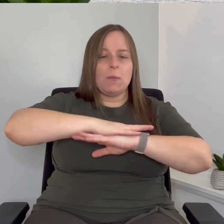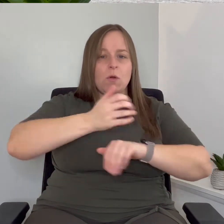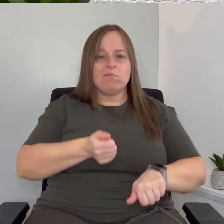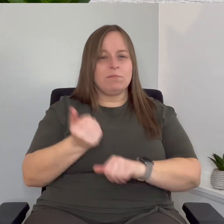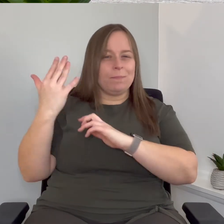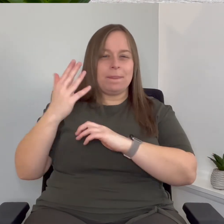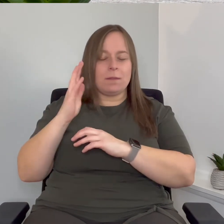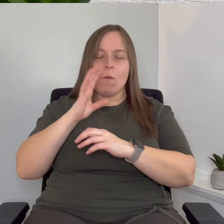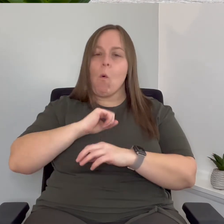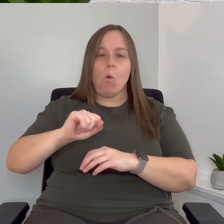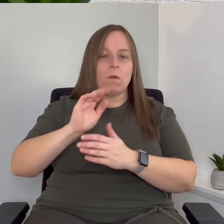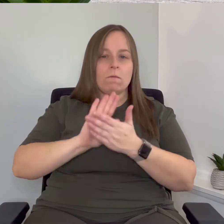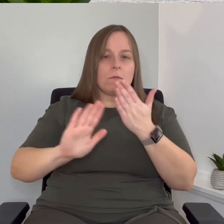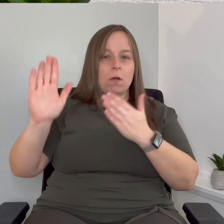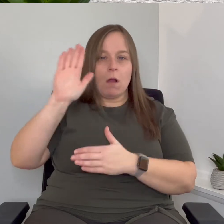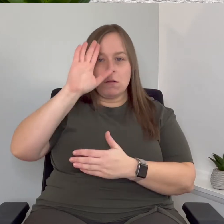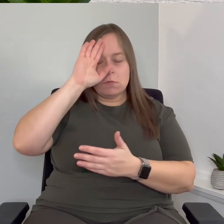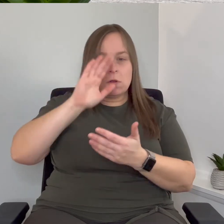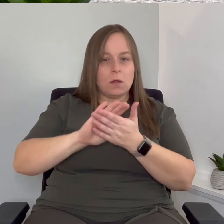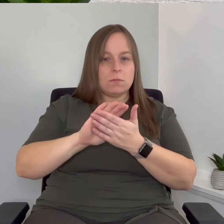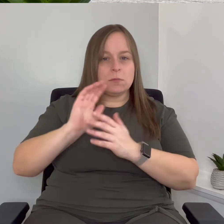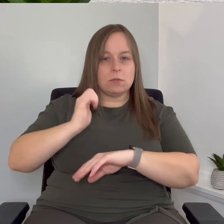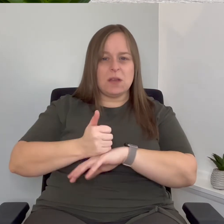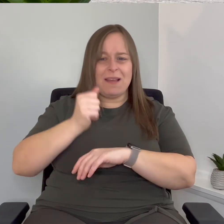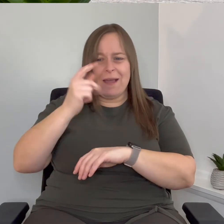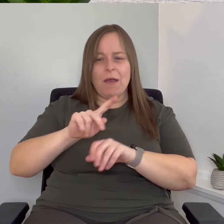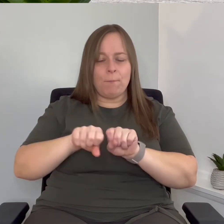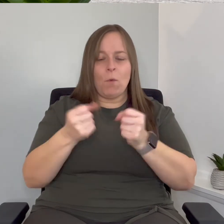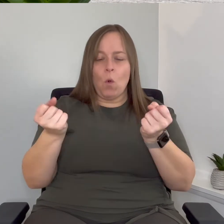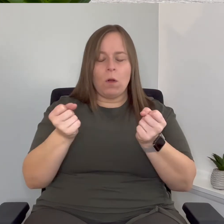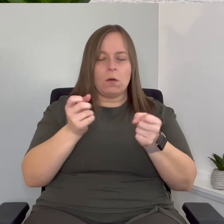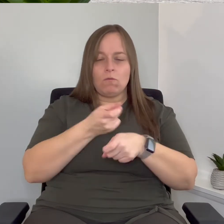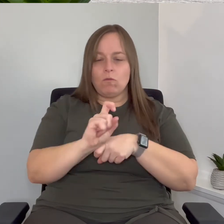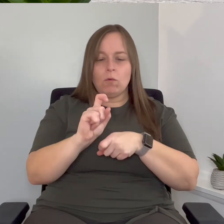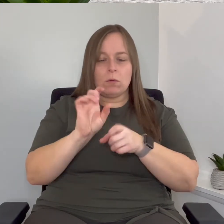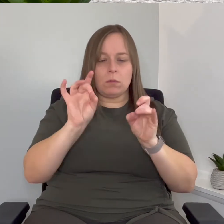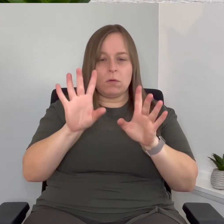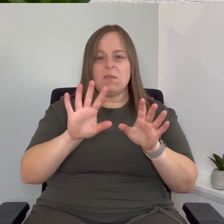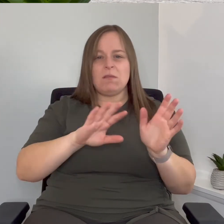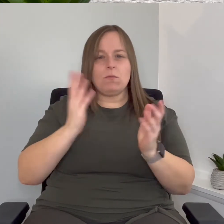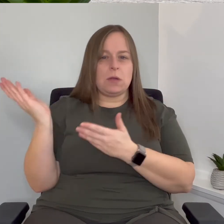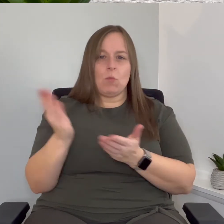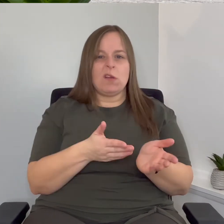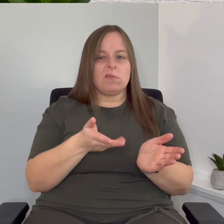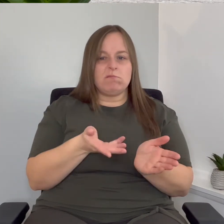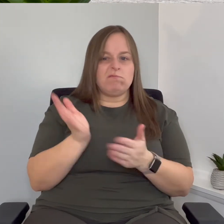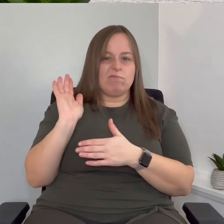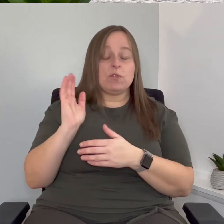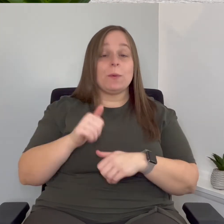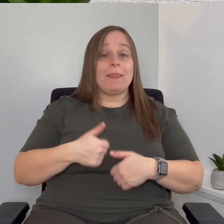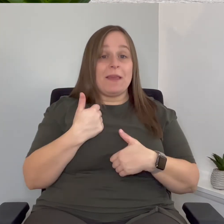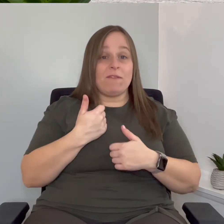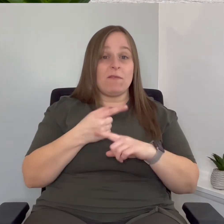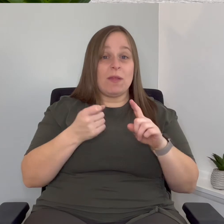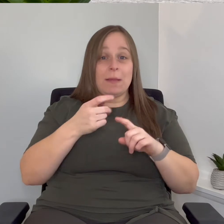college his college days it was half broken and we just didn't want to bring it with us so we've been living off of like plastic